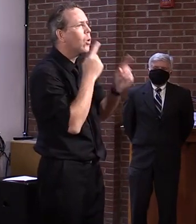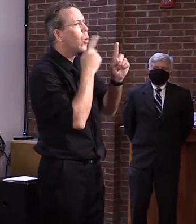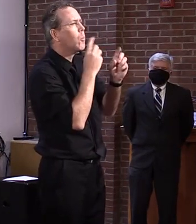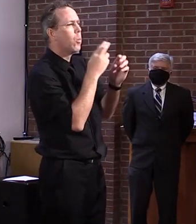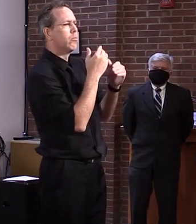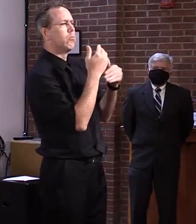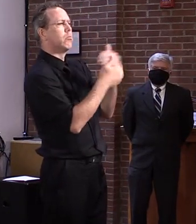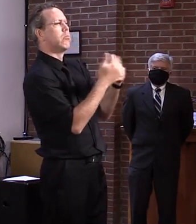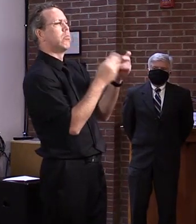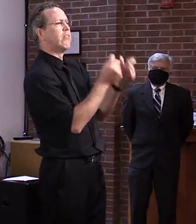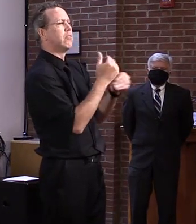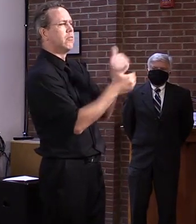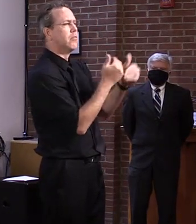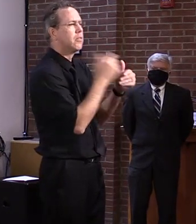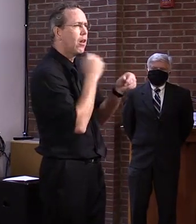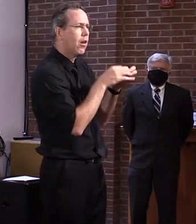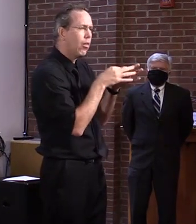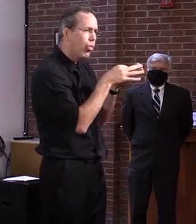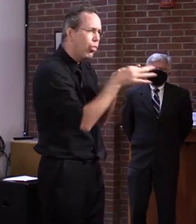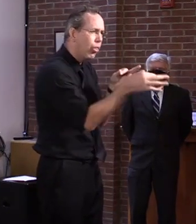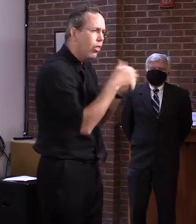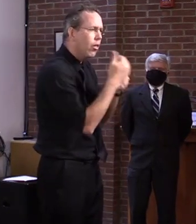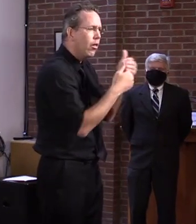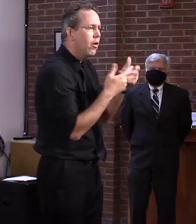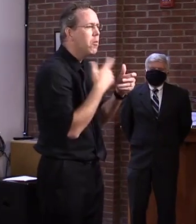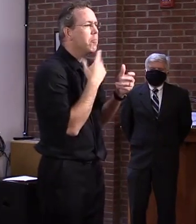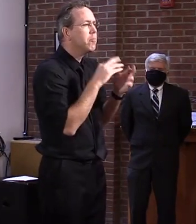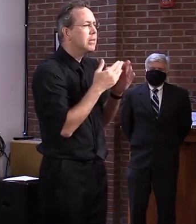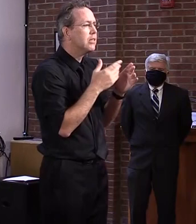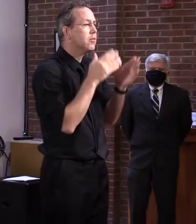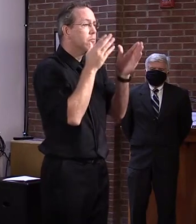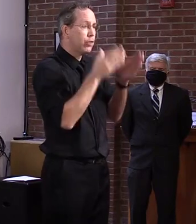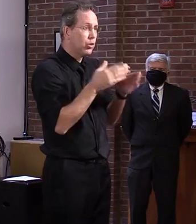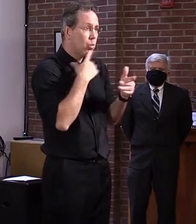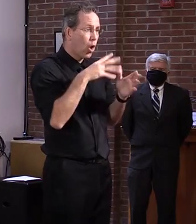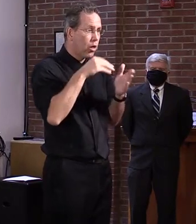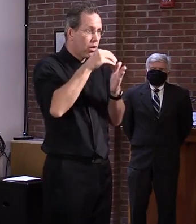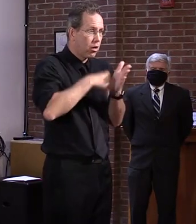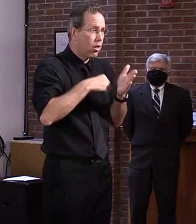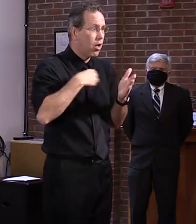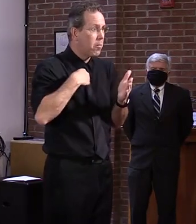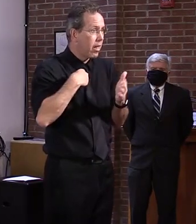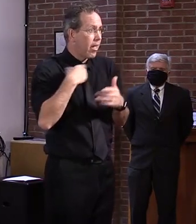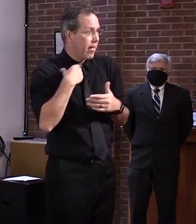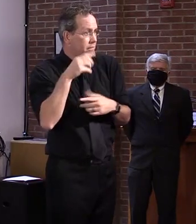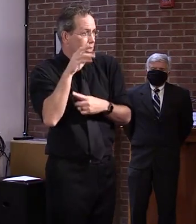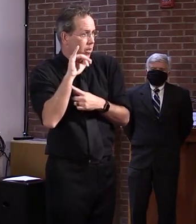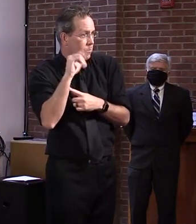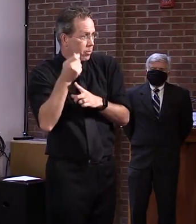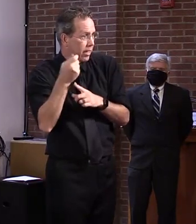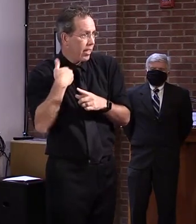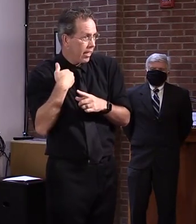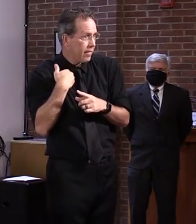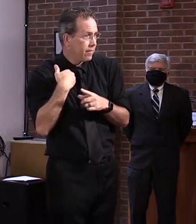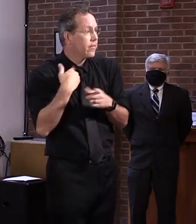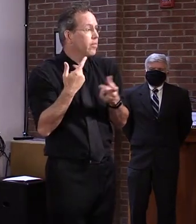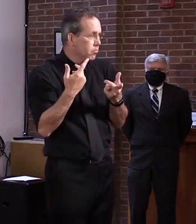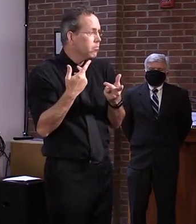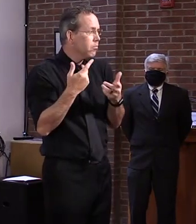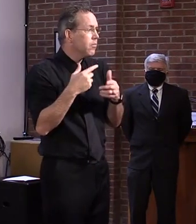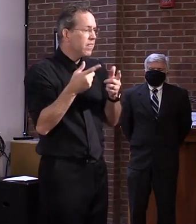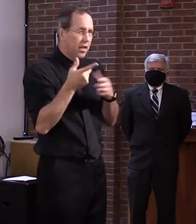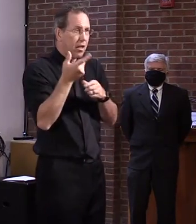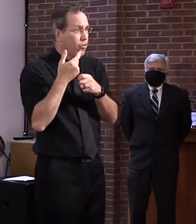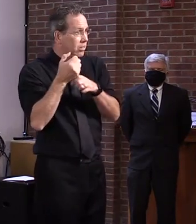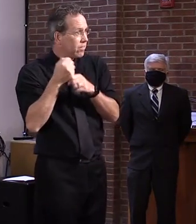a separate check. So someone may receive both their regular unemployment or PUA check, uh, and then they may, um,